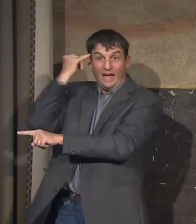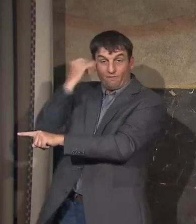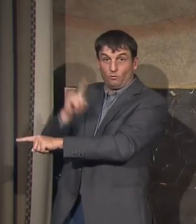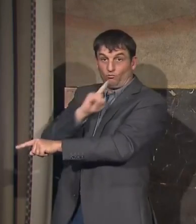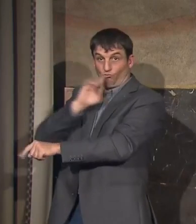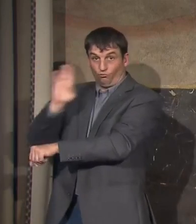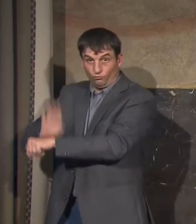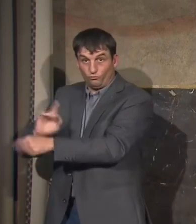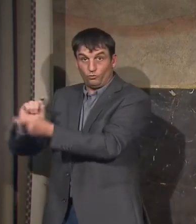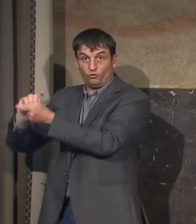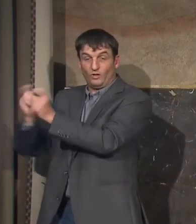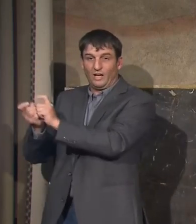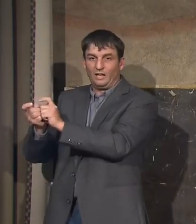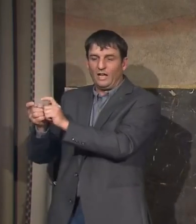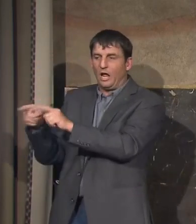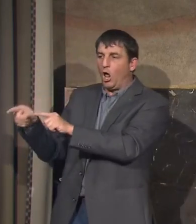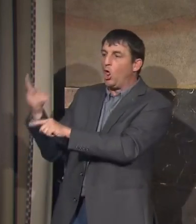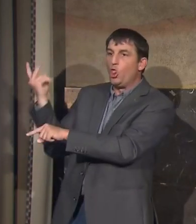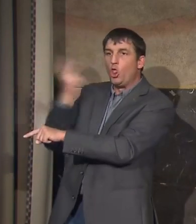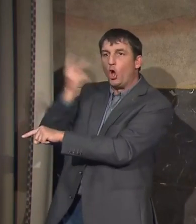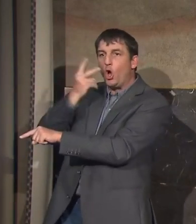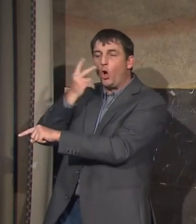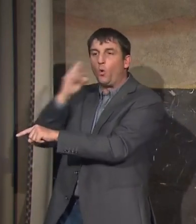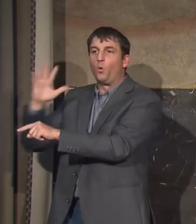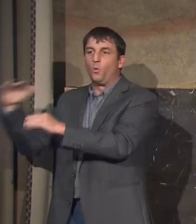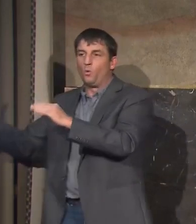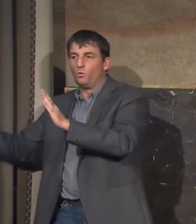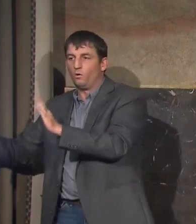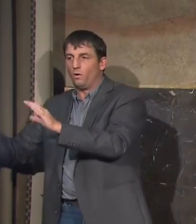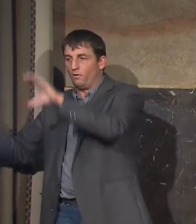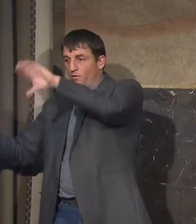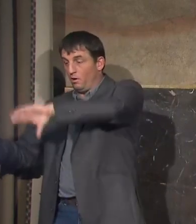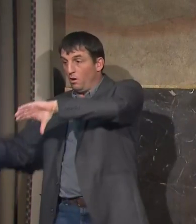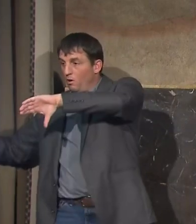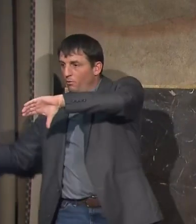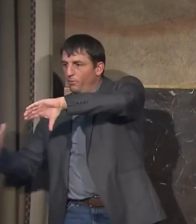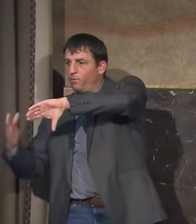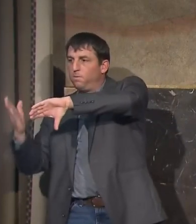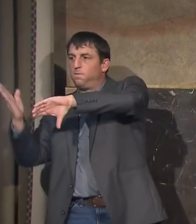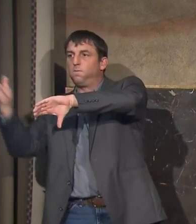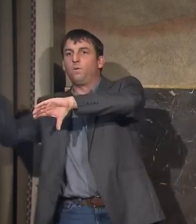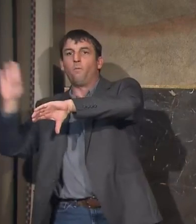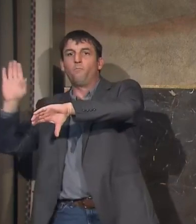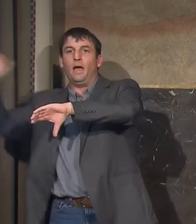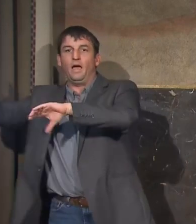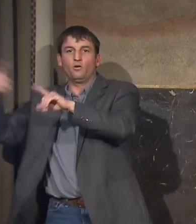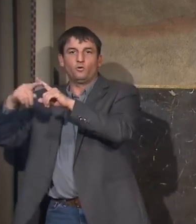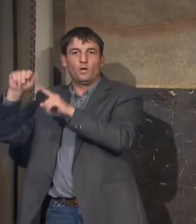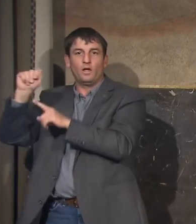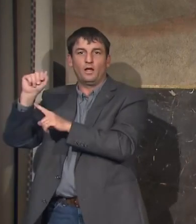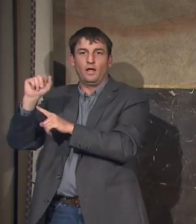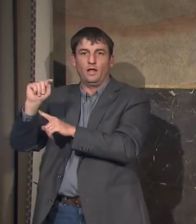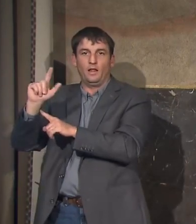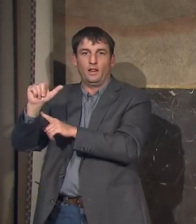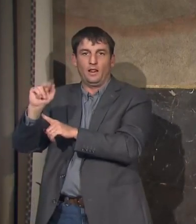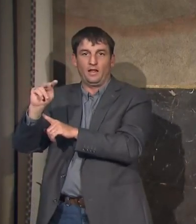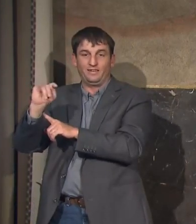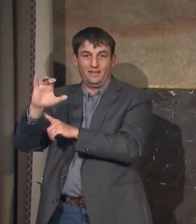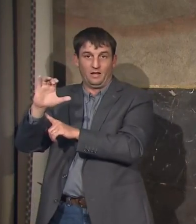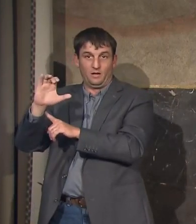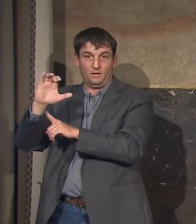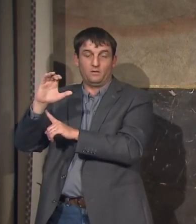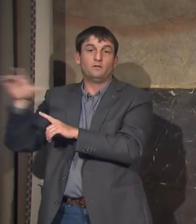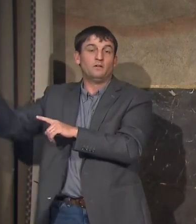move north and then back out into the Atlantic. But it's obviously that time of year so we're asking